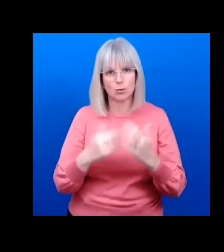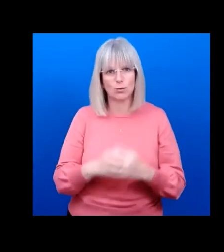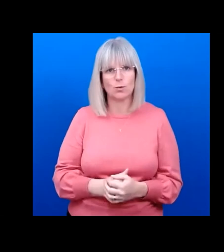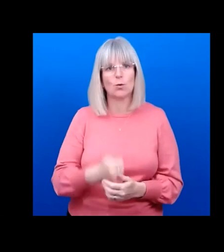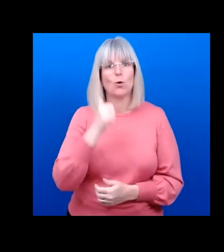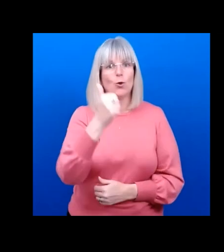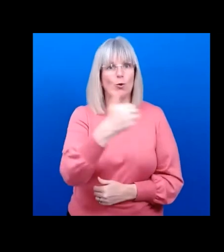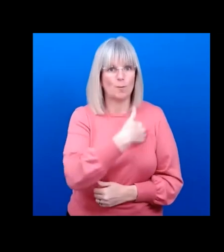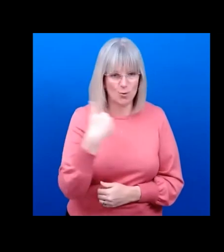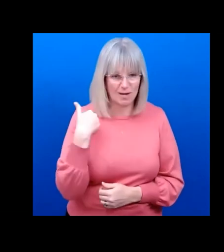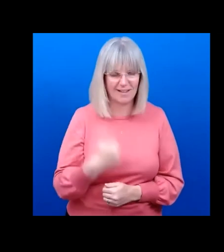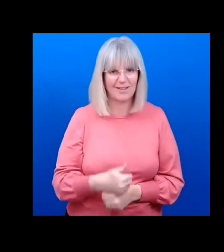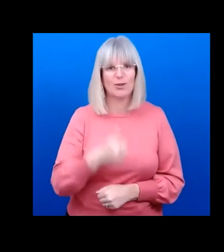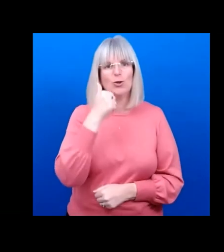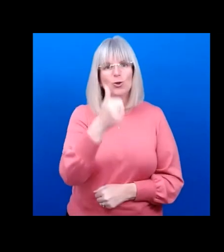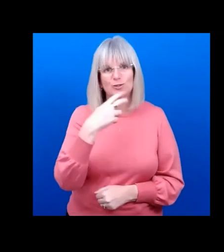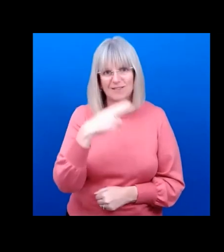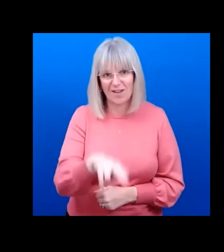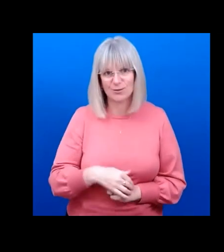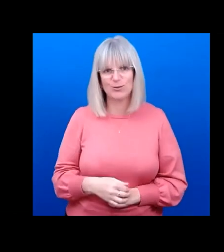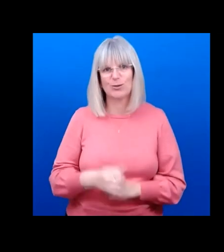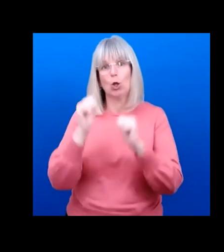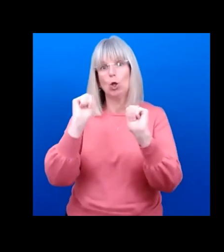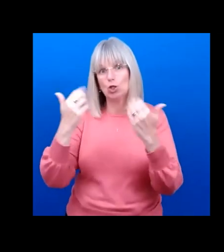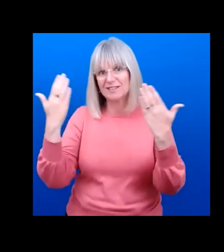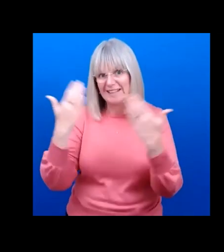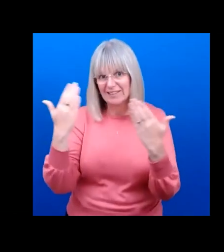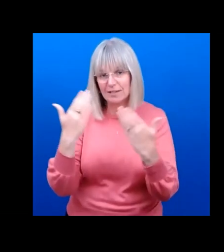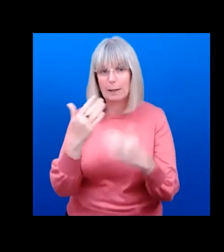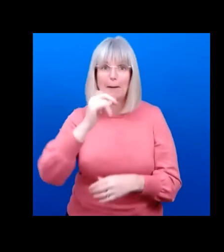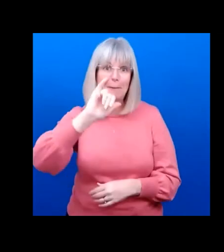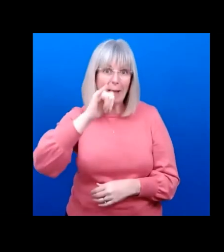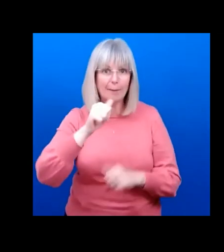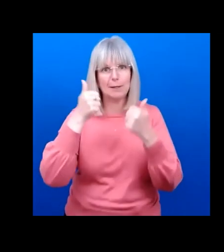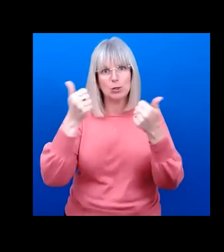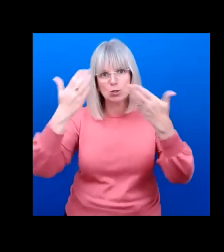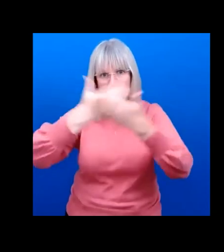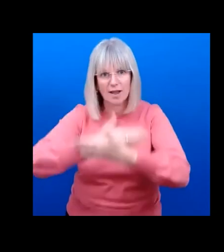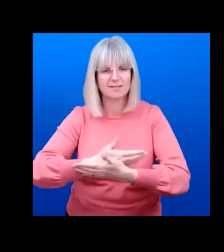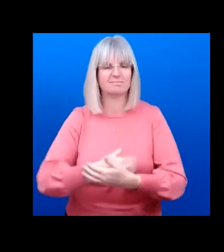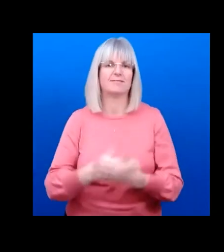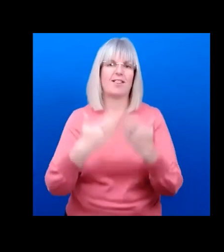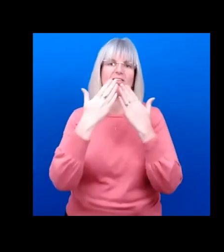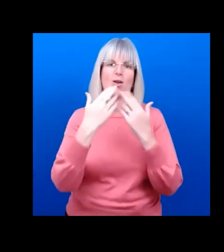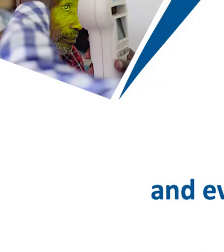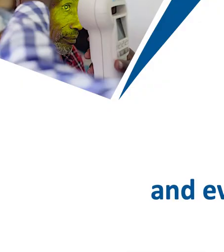afternoon, good evening, and maybe good night, wherever you may be. Thank you for joining us today.